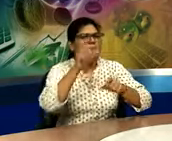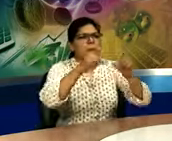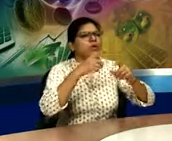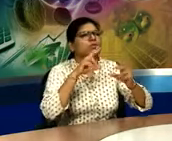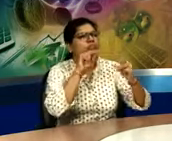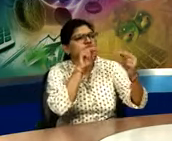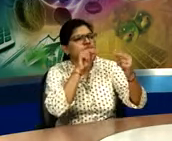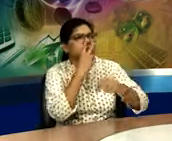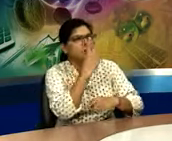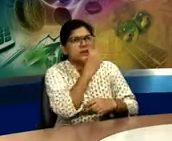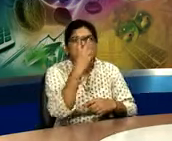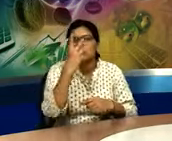or to look carefully